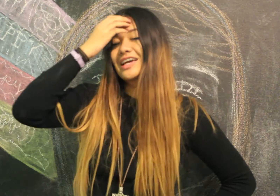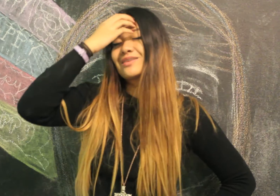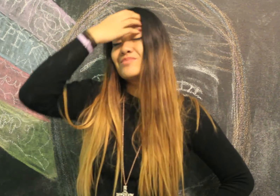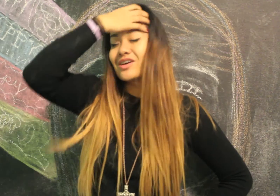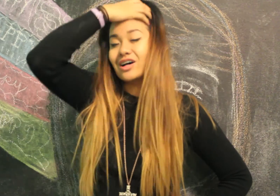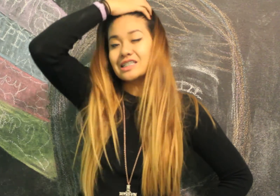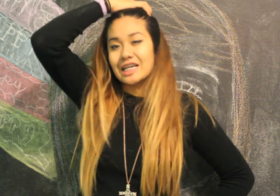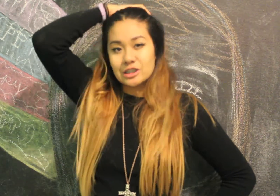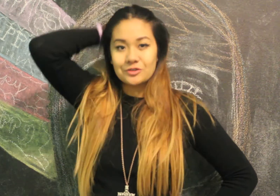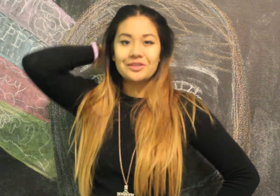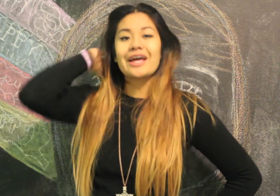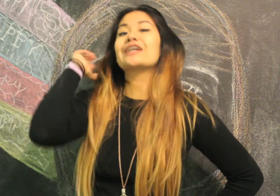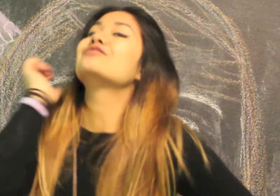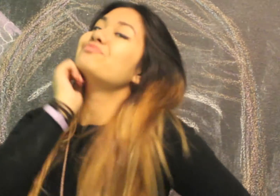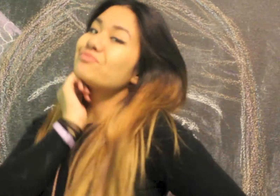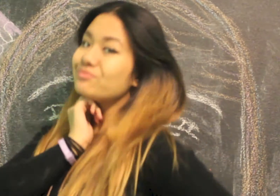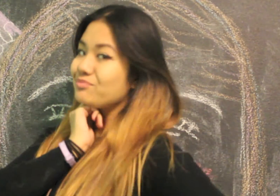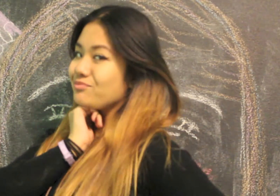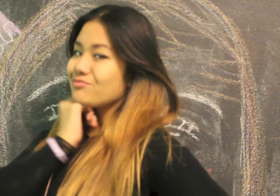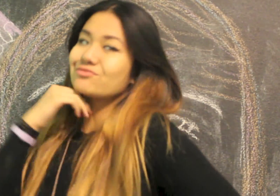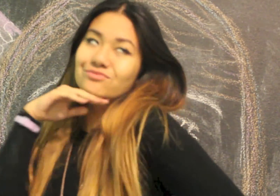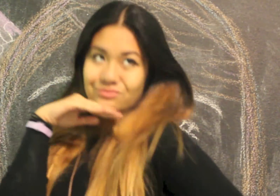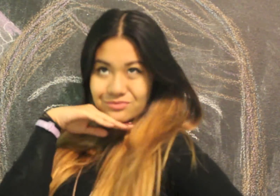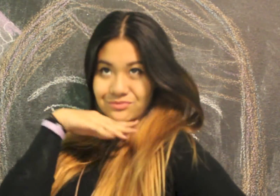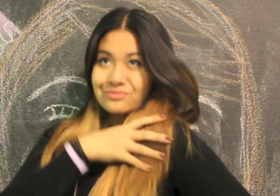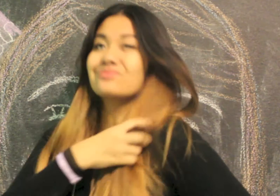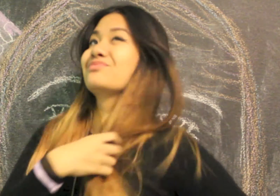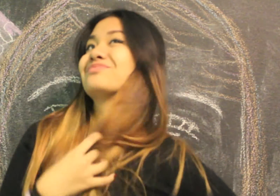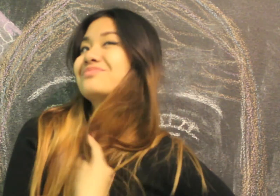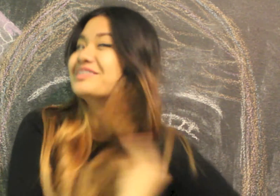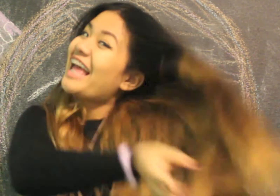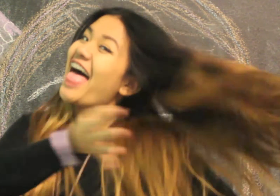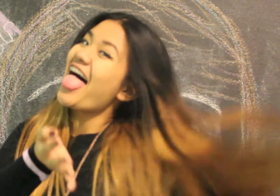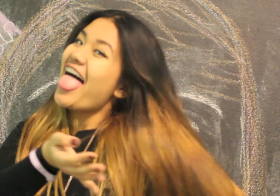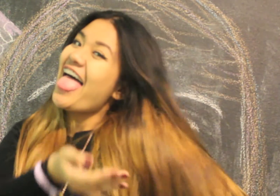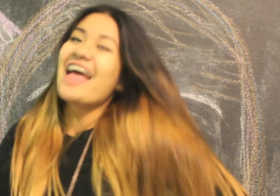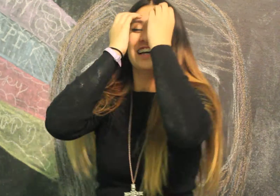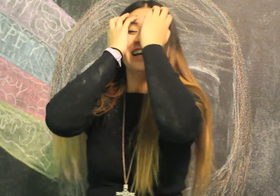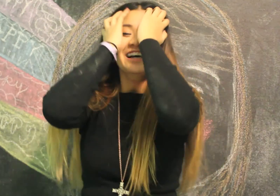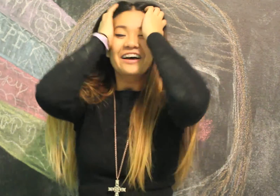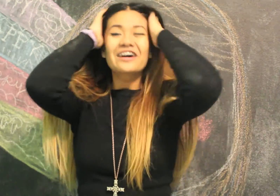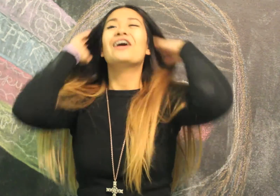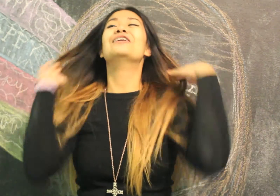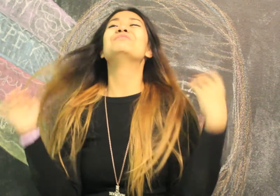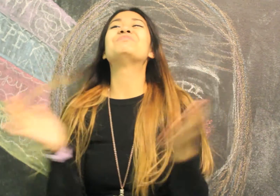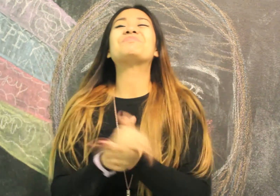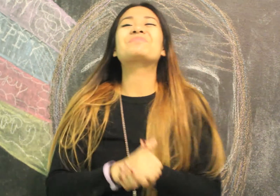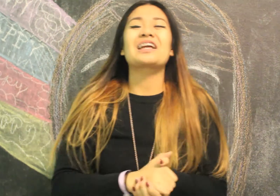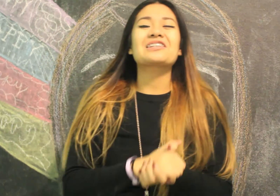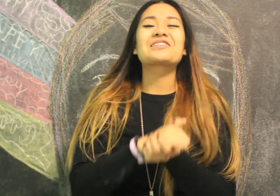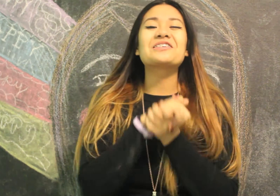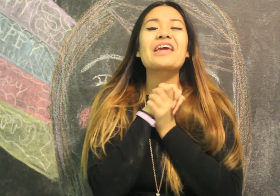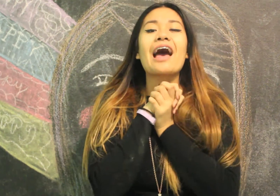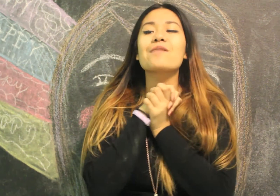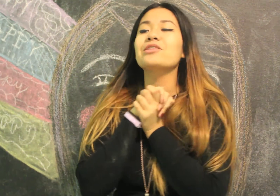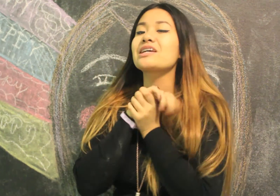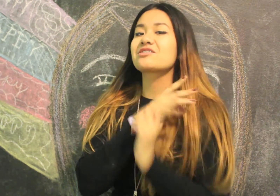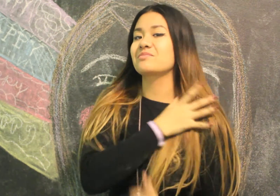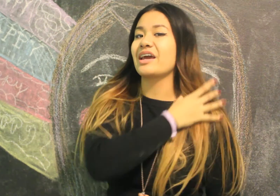Like Beyonce too like You can say what you want on the shit Oh So yeah, I bleached my